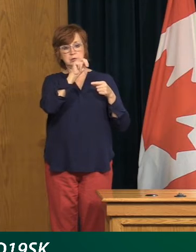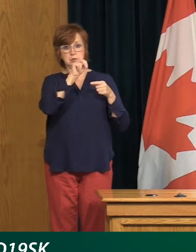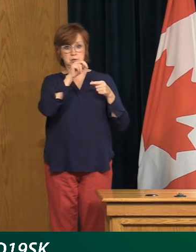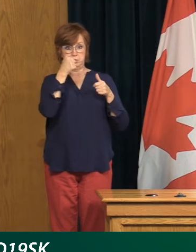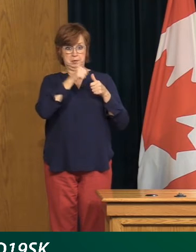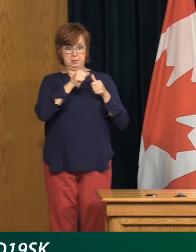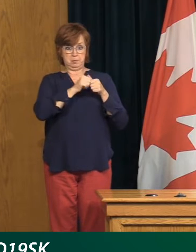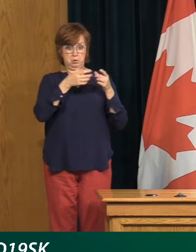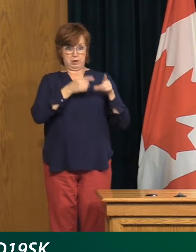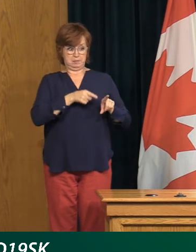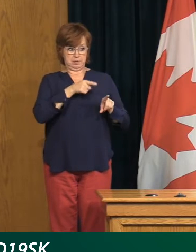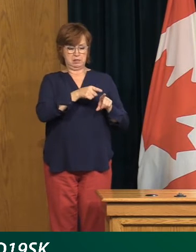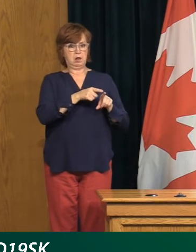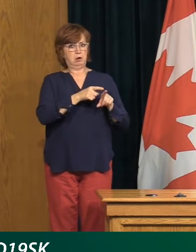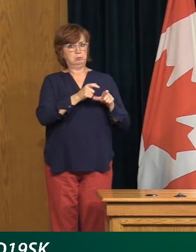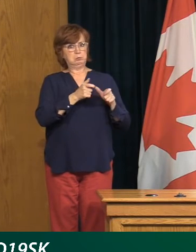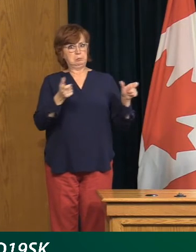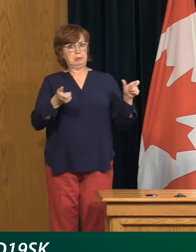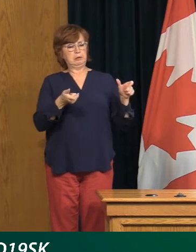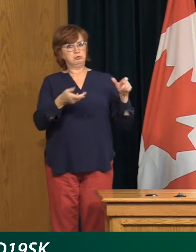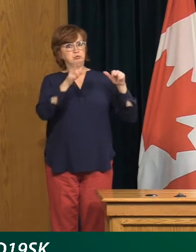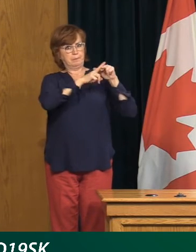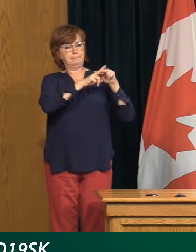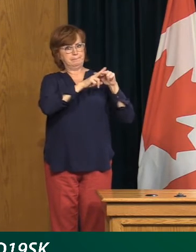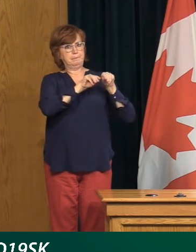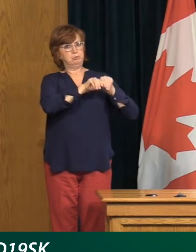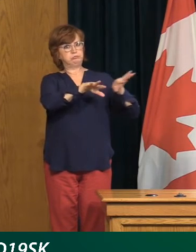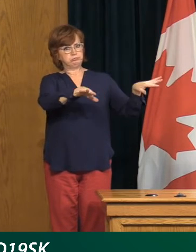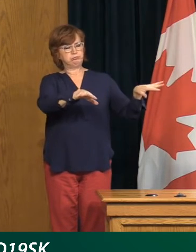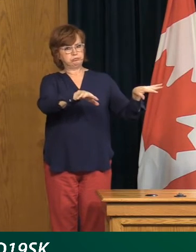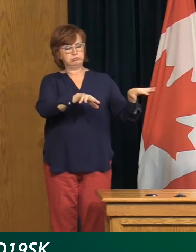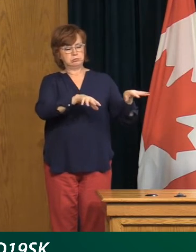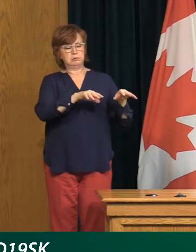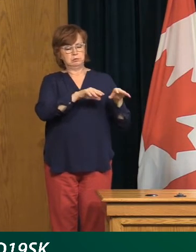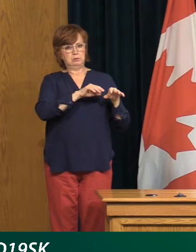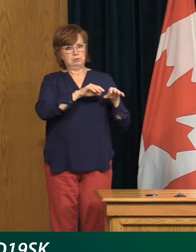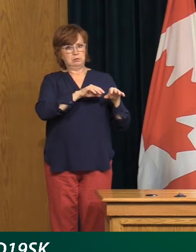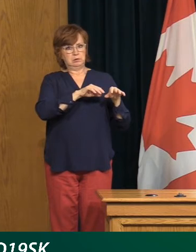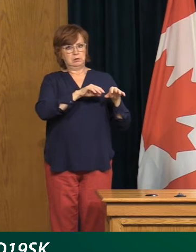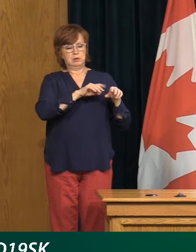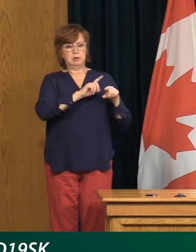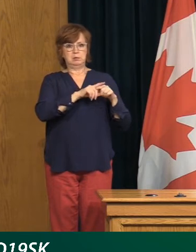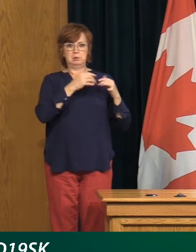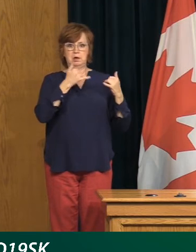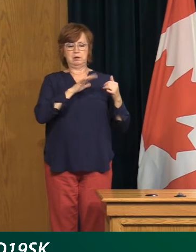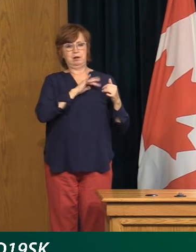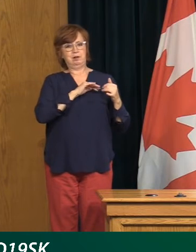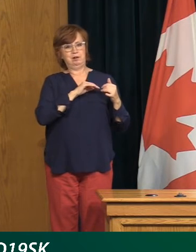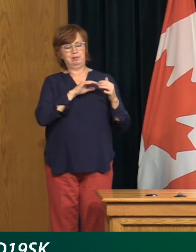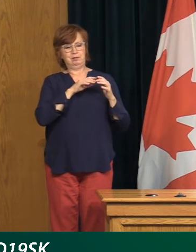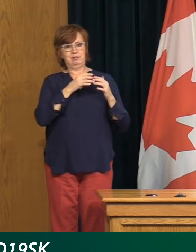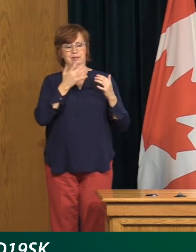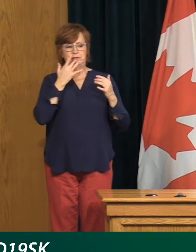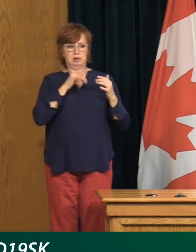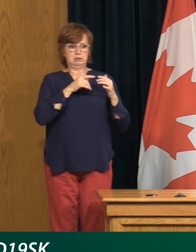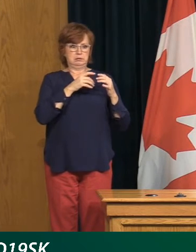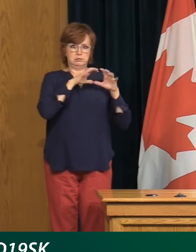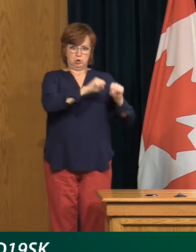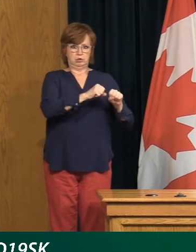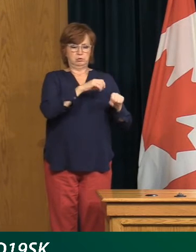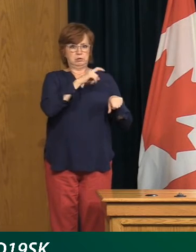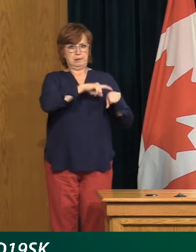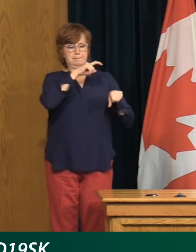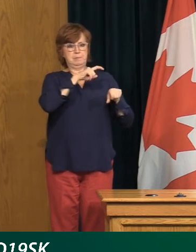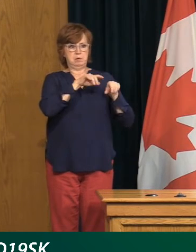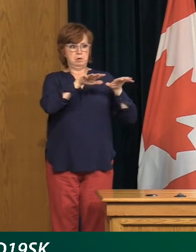outbreak that then led to cases in many settings, but they've turned the corner. So over, you know, two to four